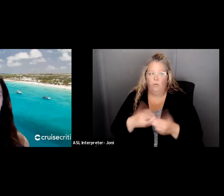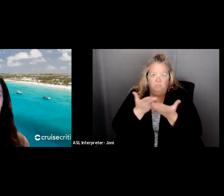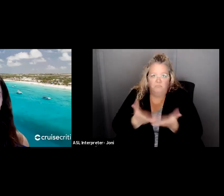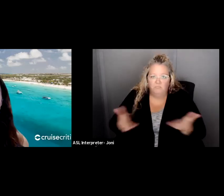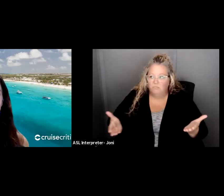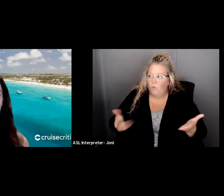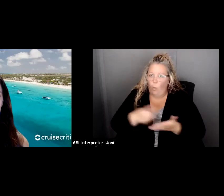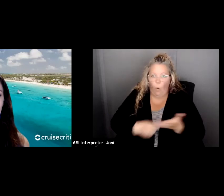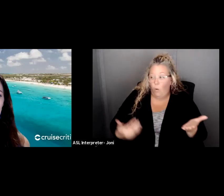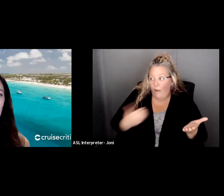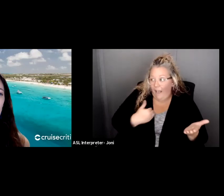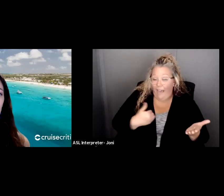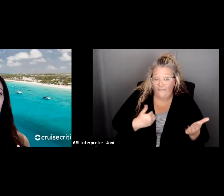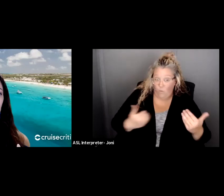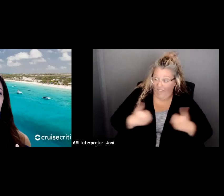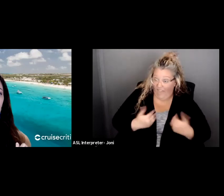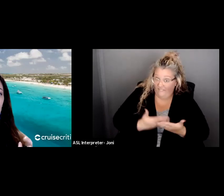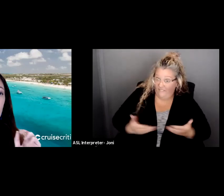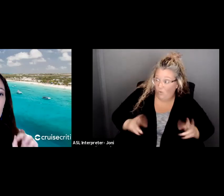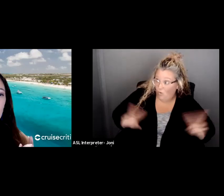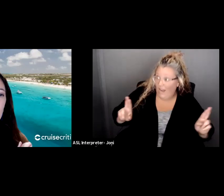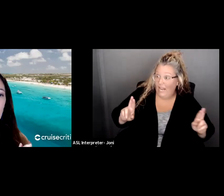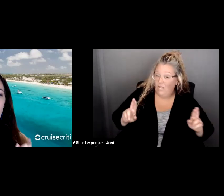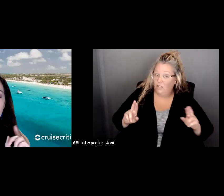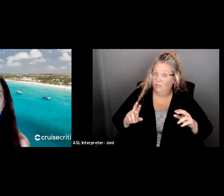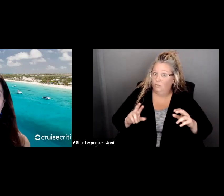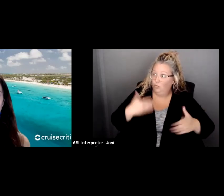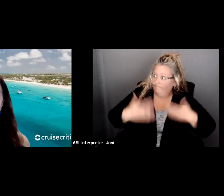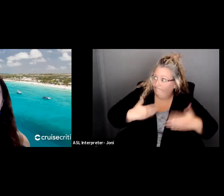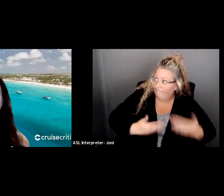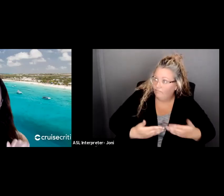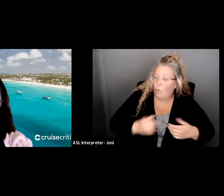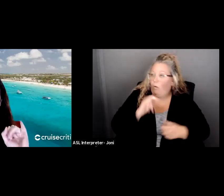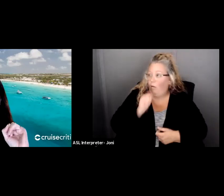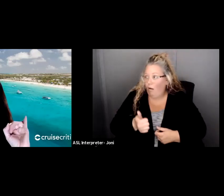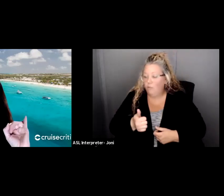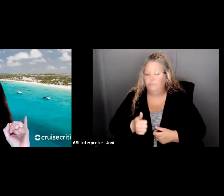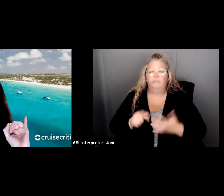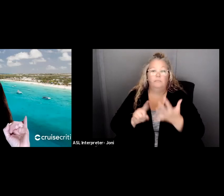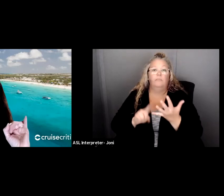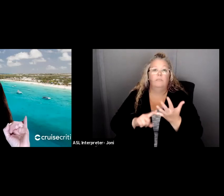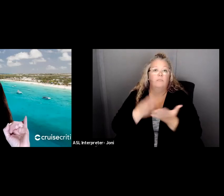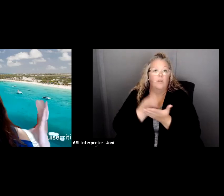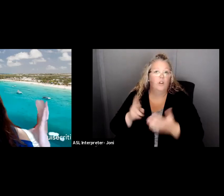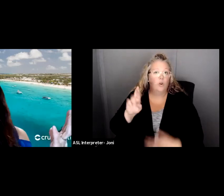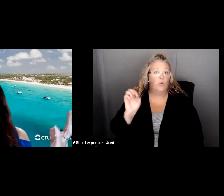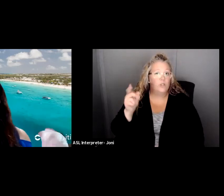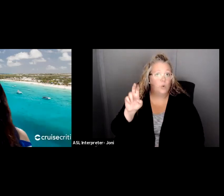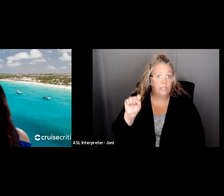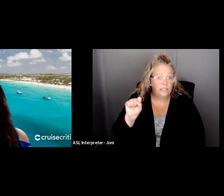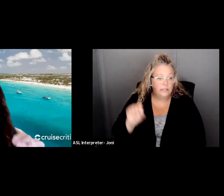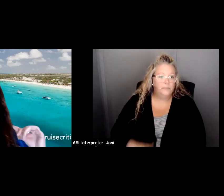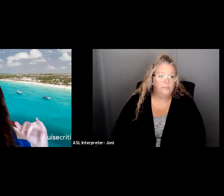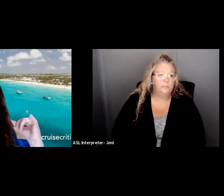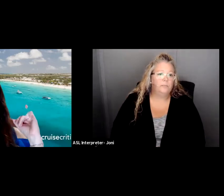have the resources to do this? All right. Under resources, there are big